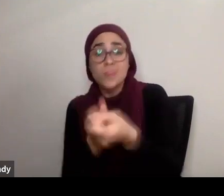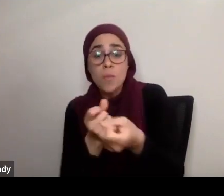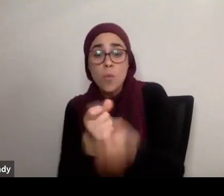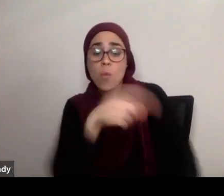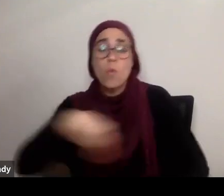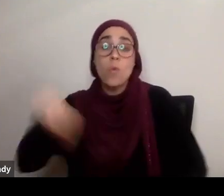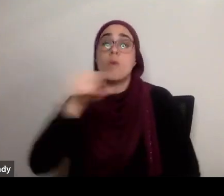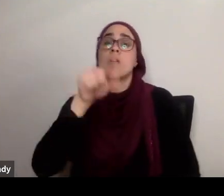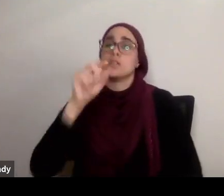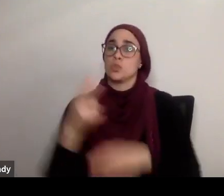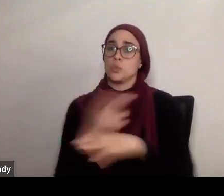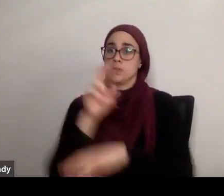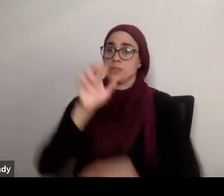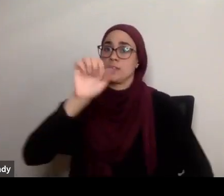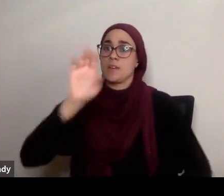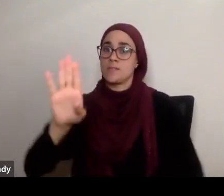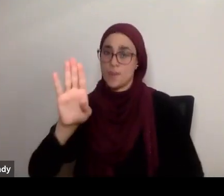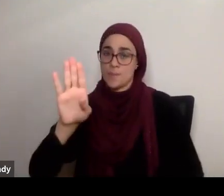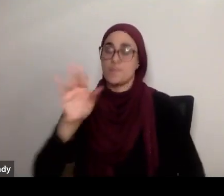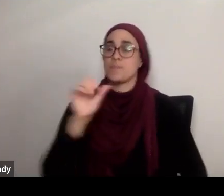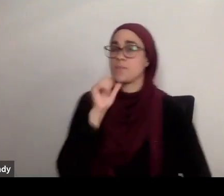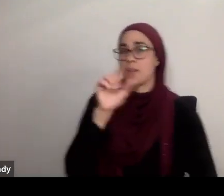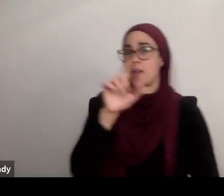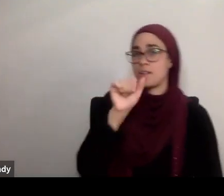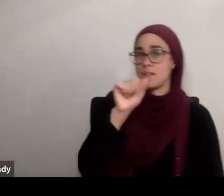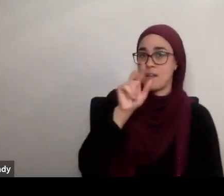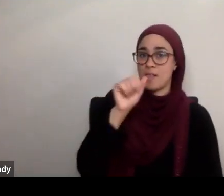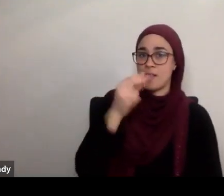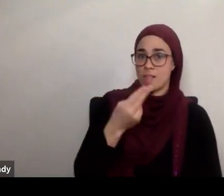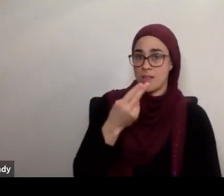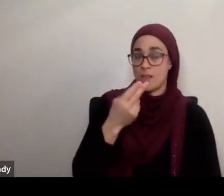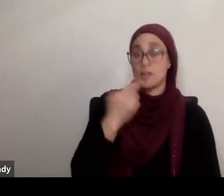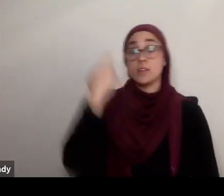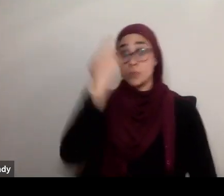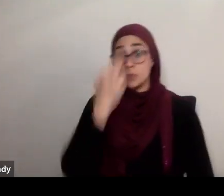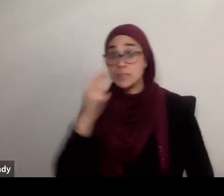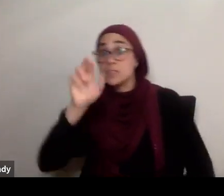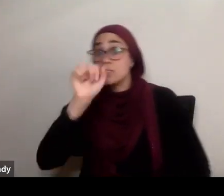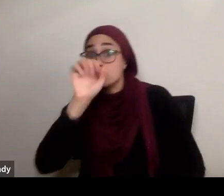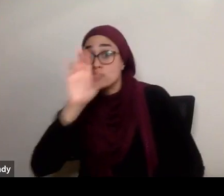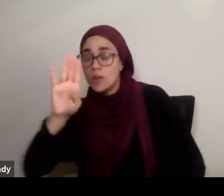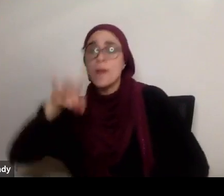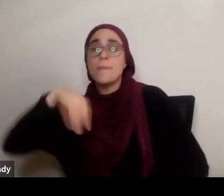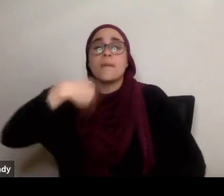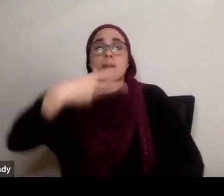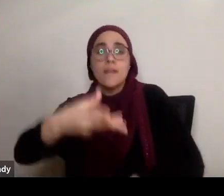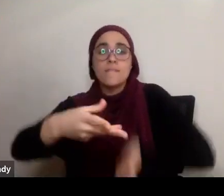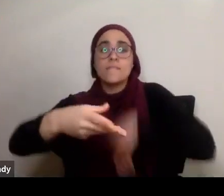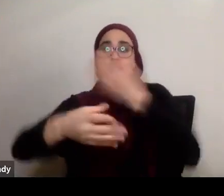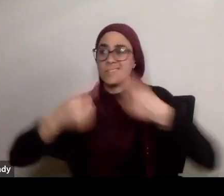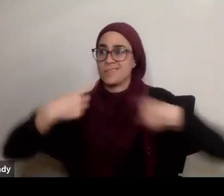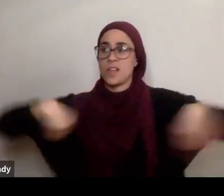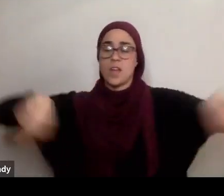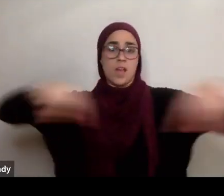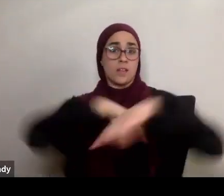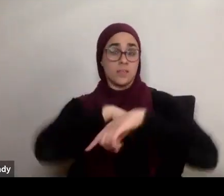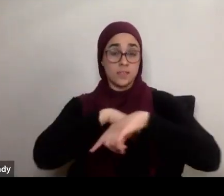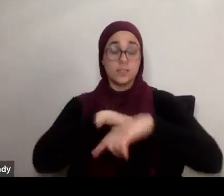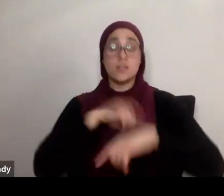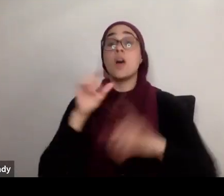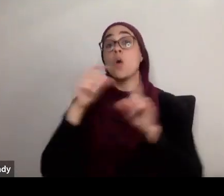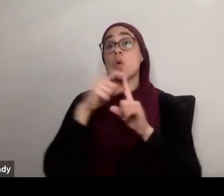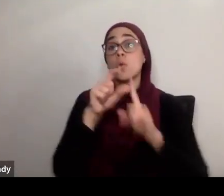using the word Allah as much because the word Rabb is associated with Him giving us and the word Allah is associated with